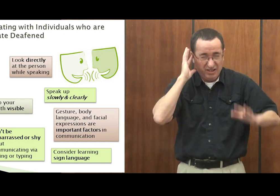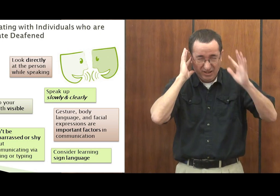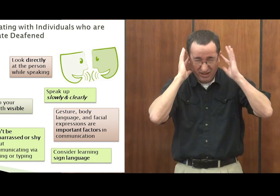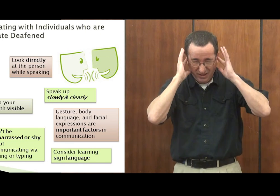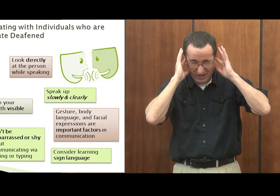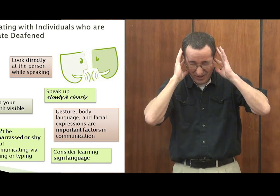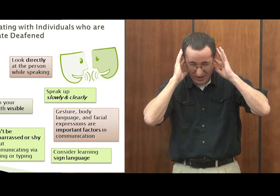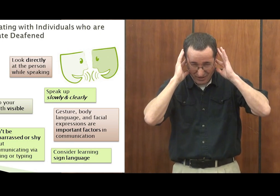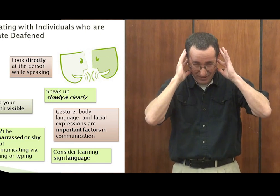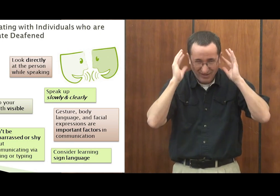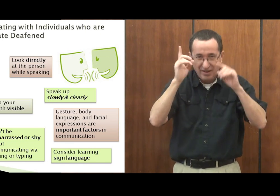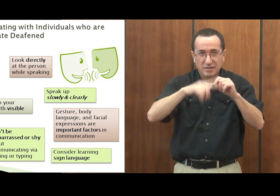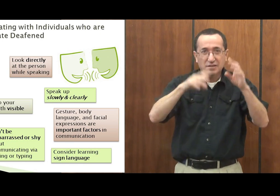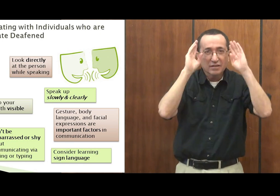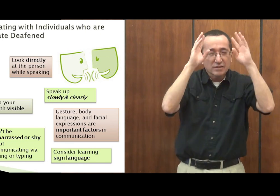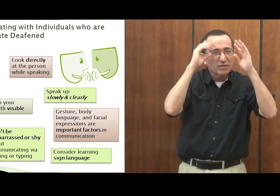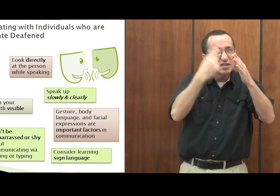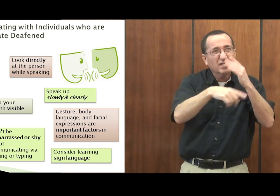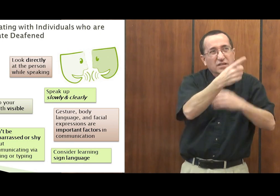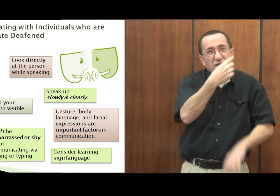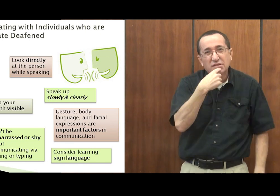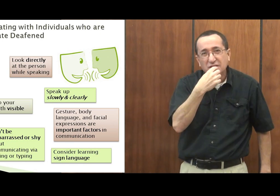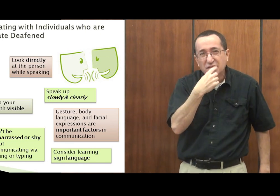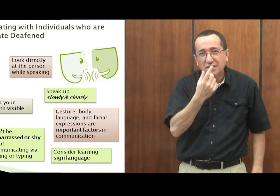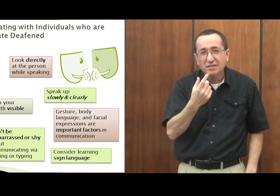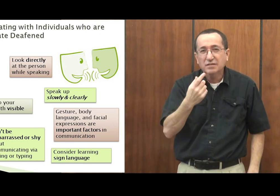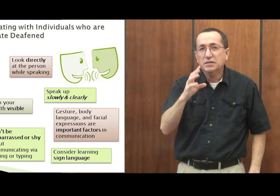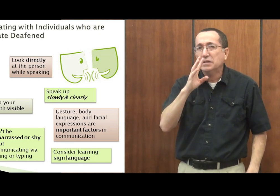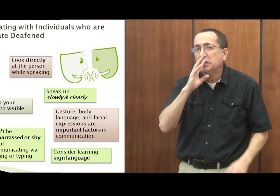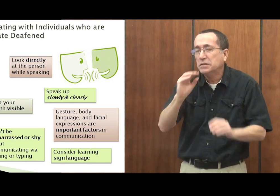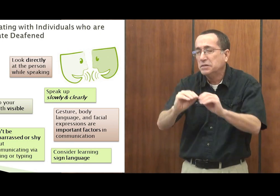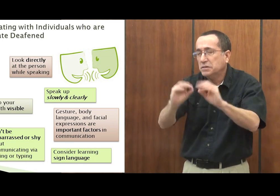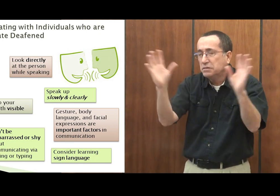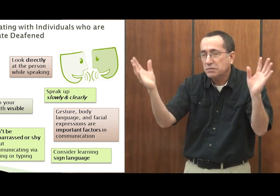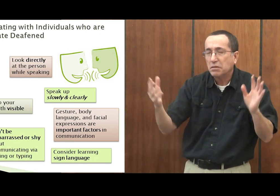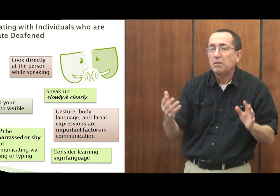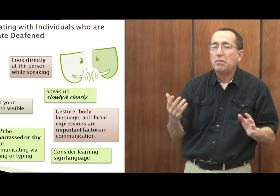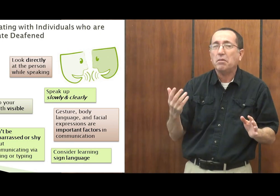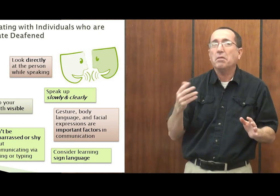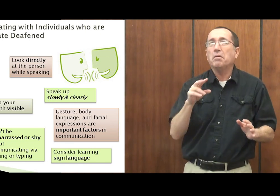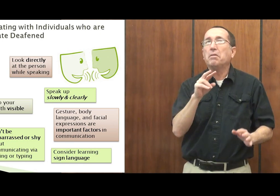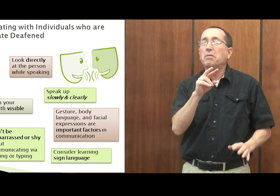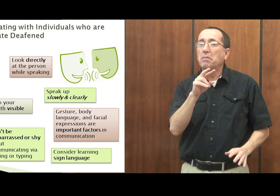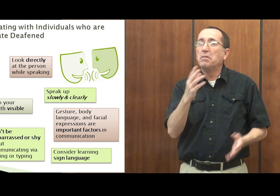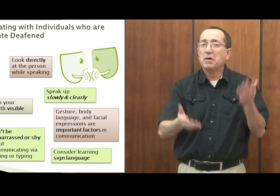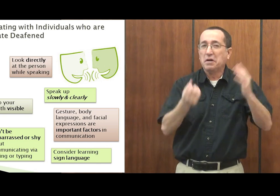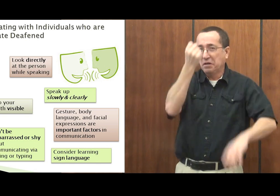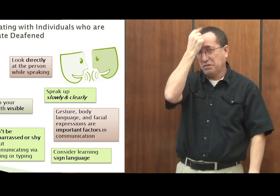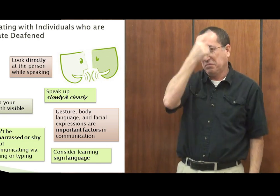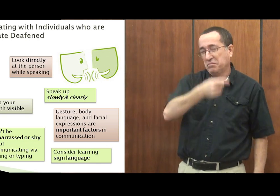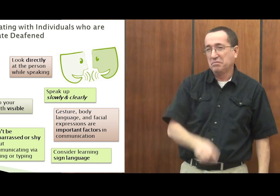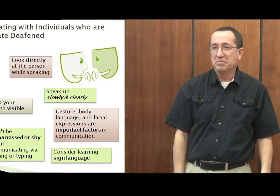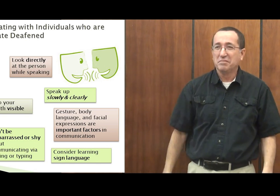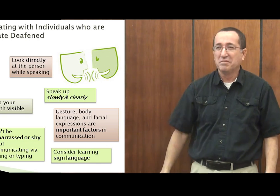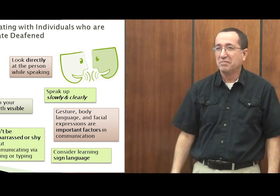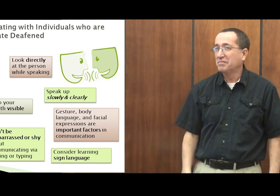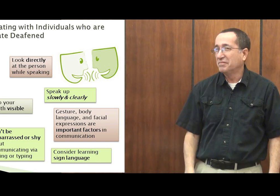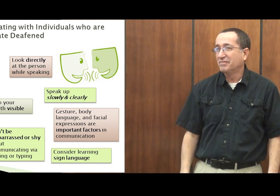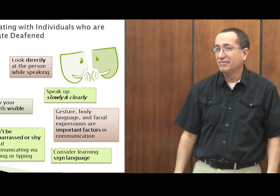kind of makes things worse. And it's very difficult to understand somebody when they're yelling. So take your time.